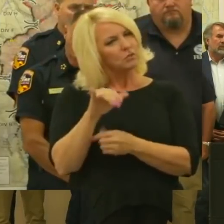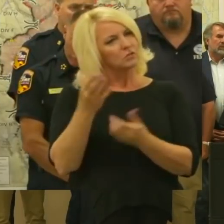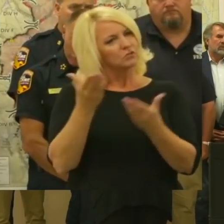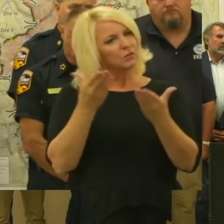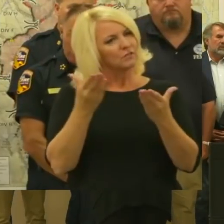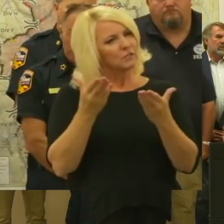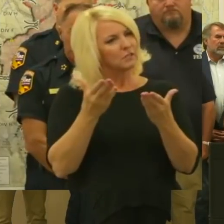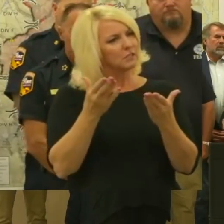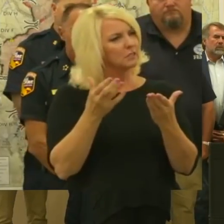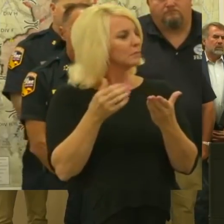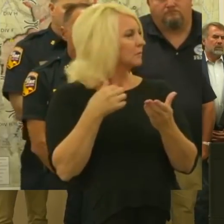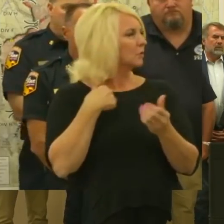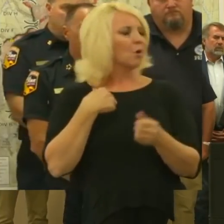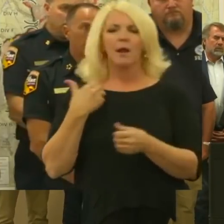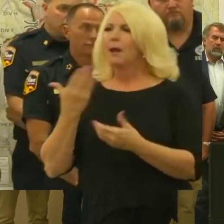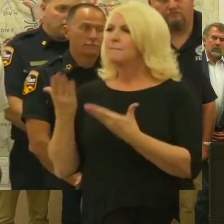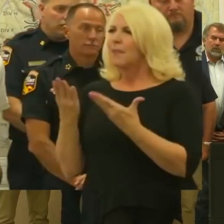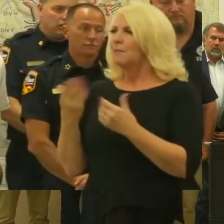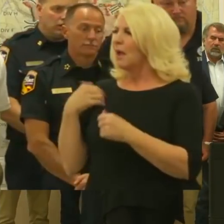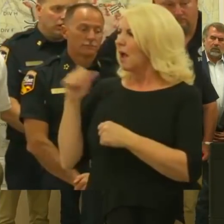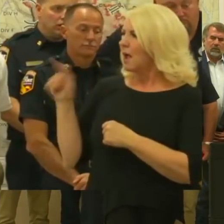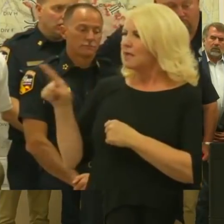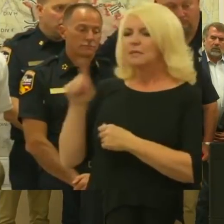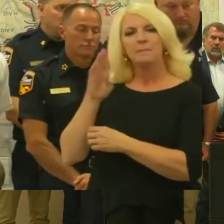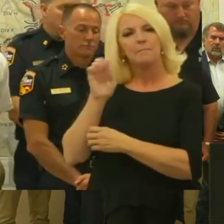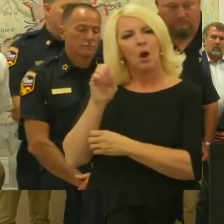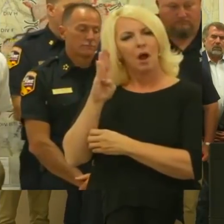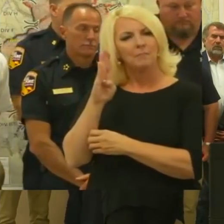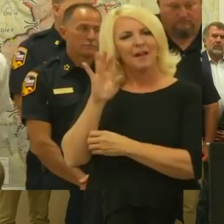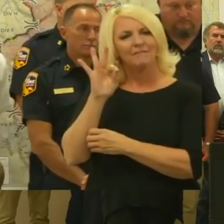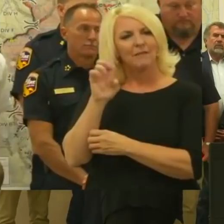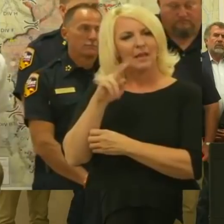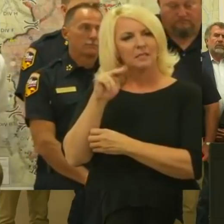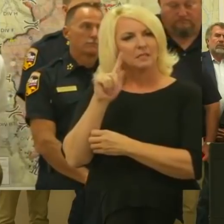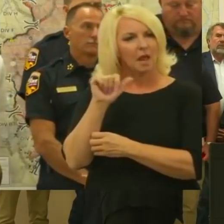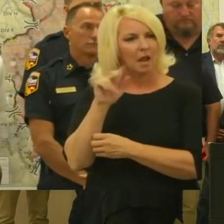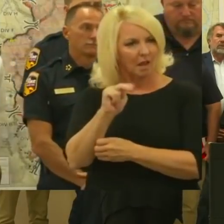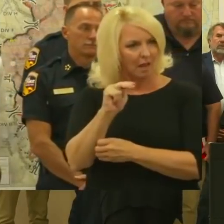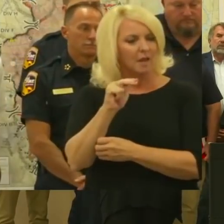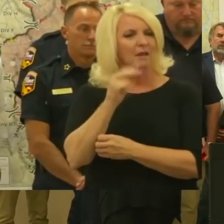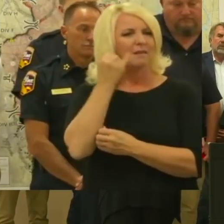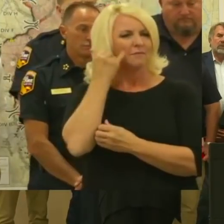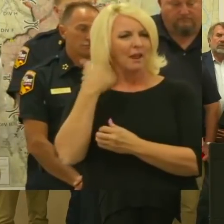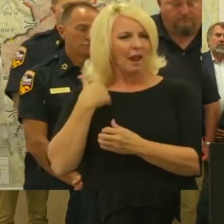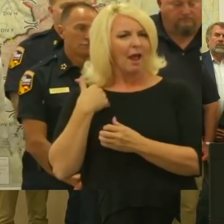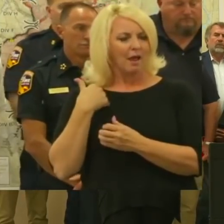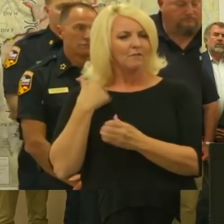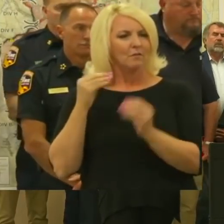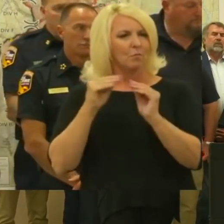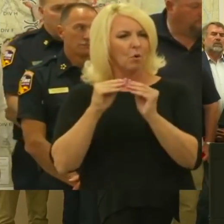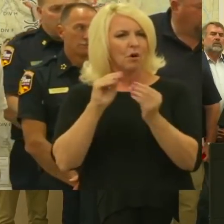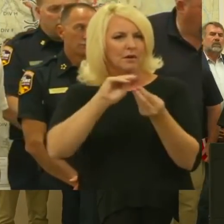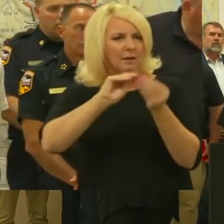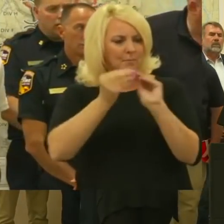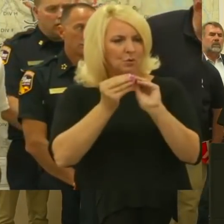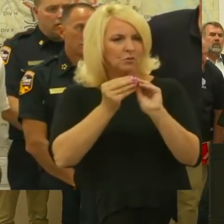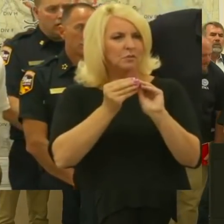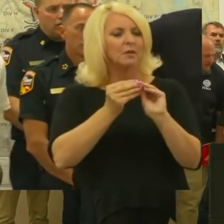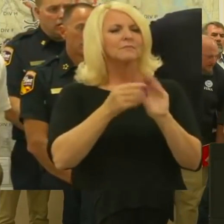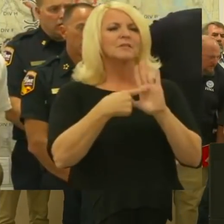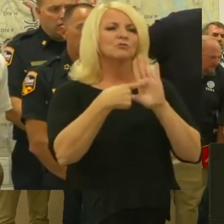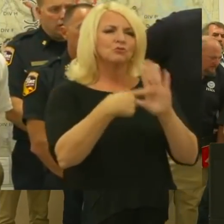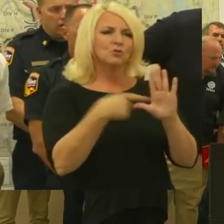Yeah. So I might ask Bob Fenton or Dan, you see if they have some figures? I think what this shows is, you know, we do do